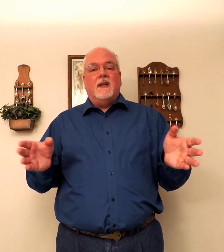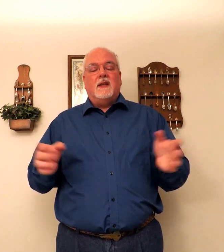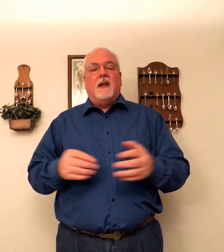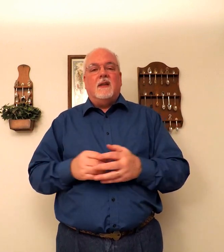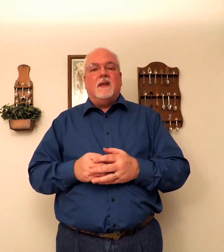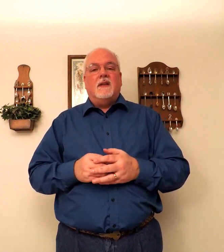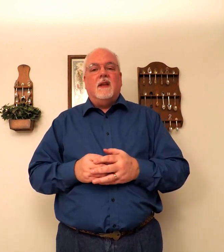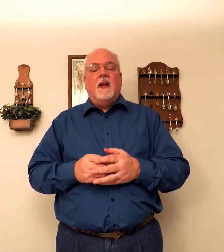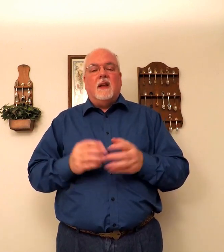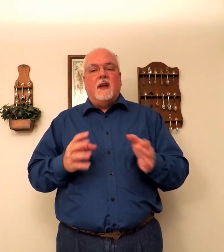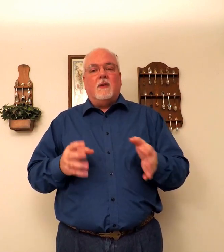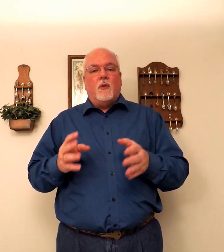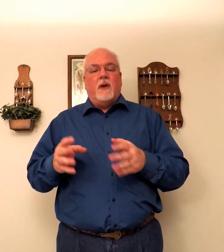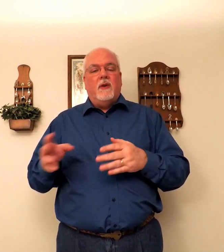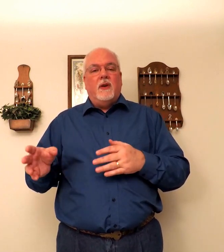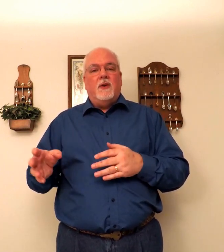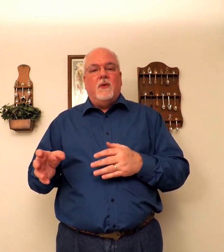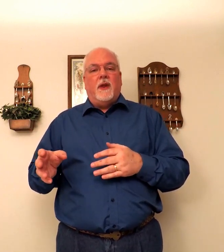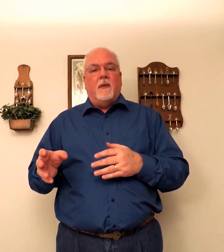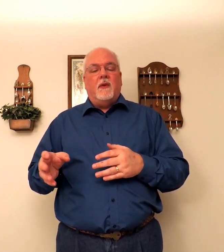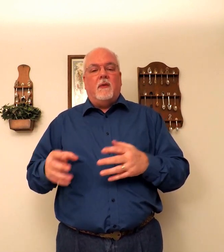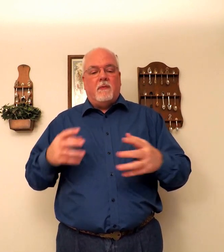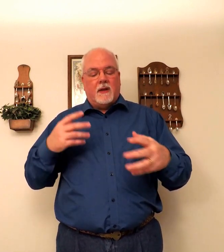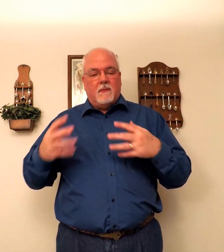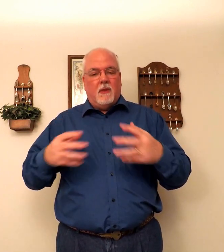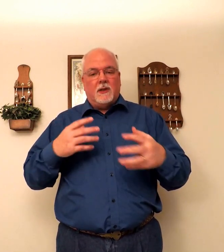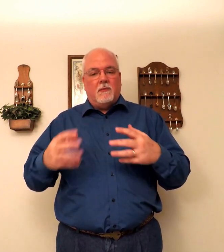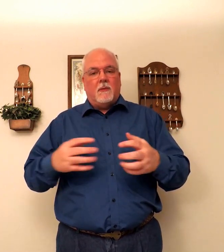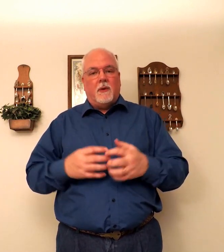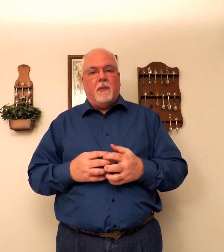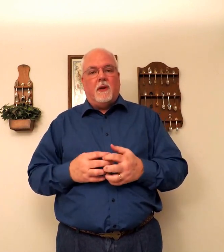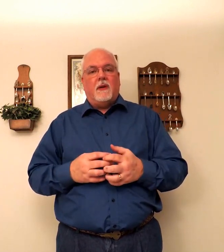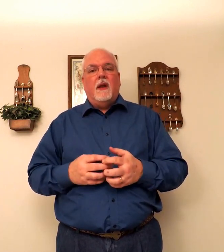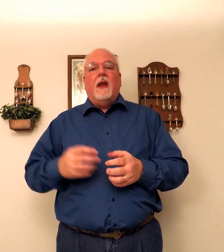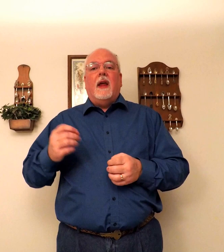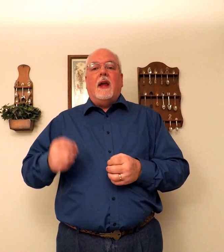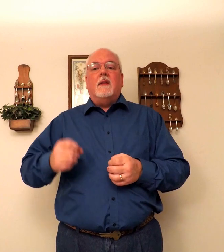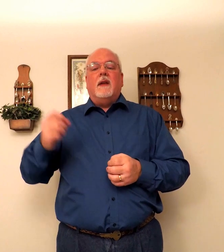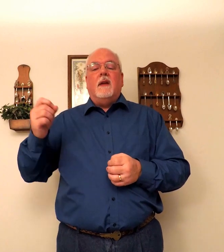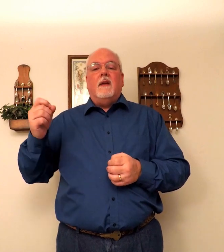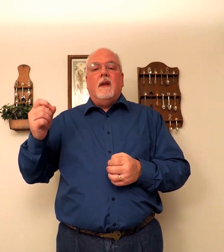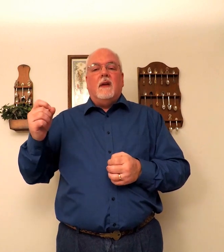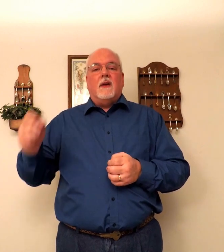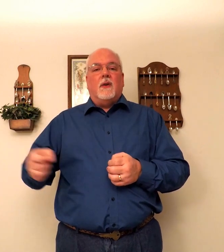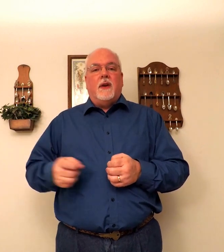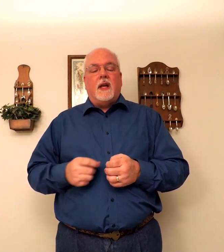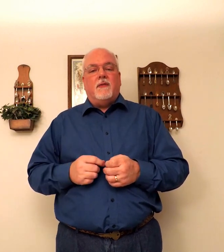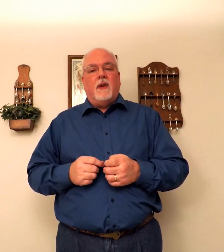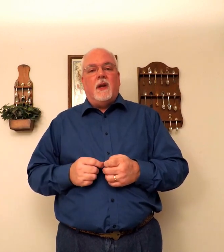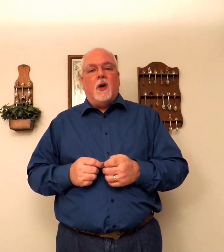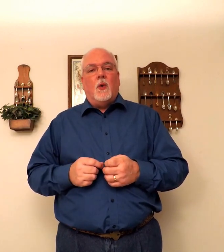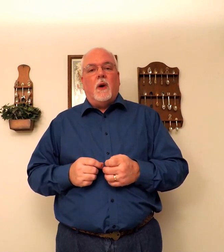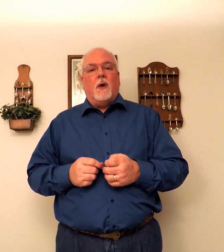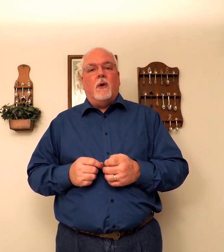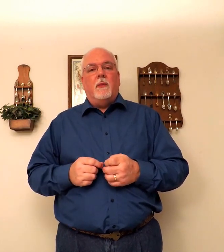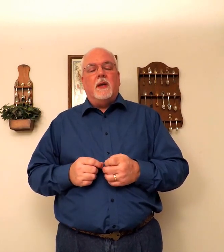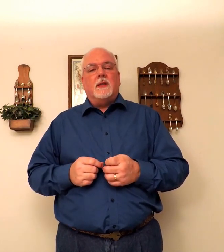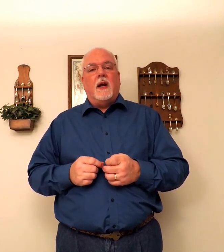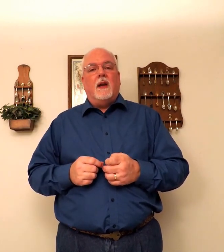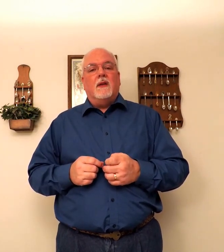In sentences. Get to where you can do them. Get the muscle memory built. And then. Go to the next video. Where we'll be signing